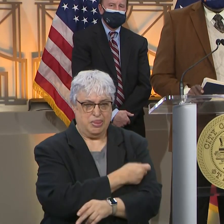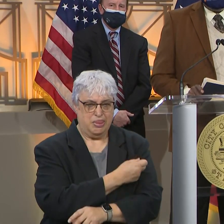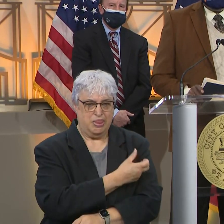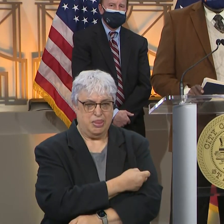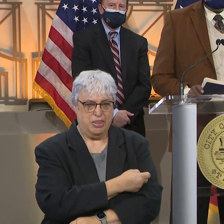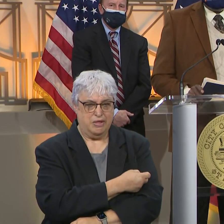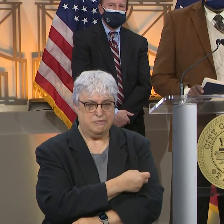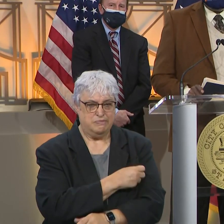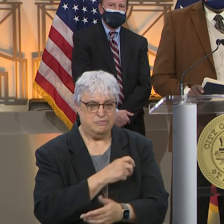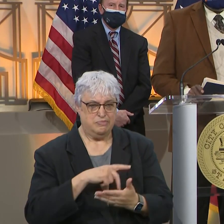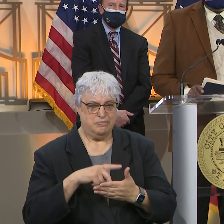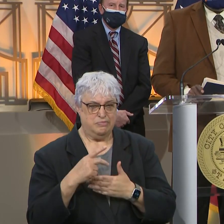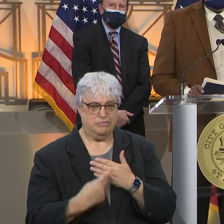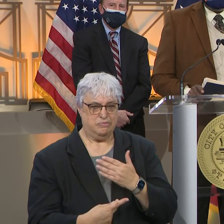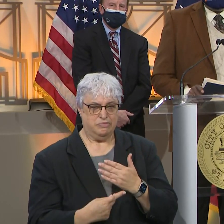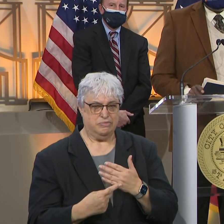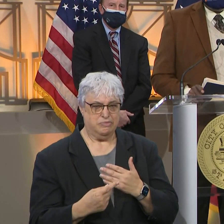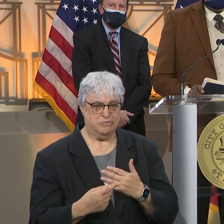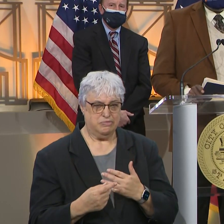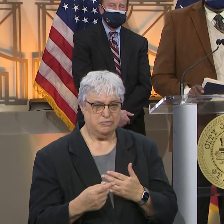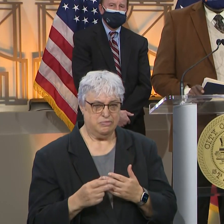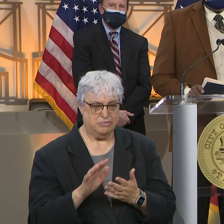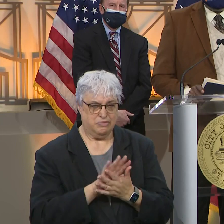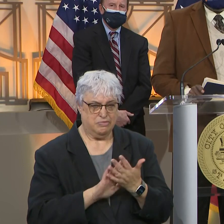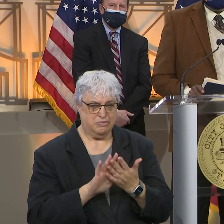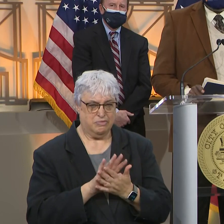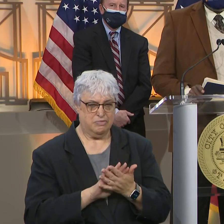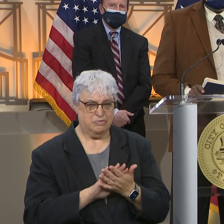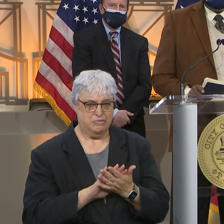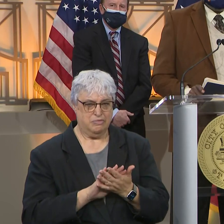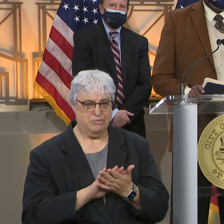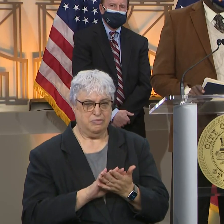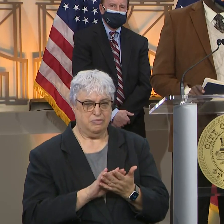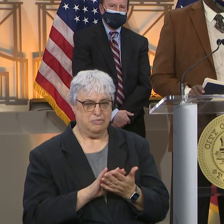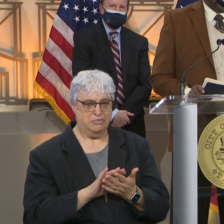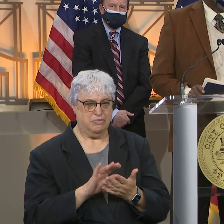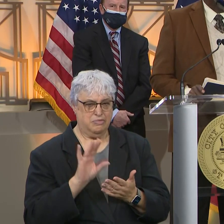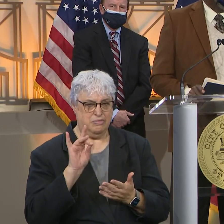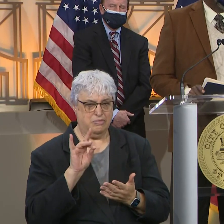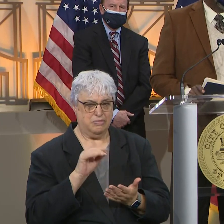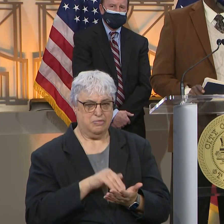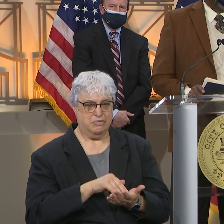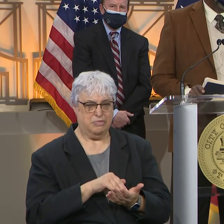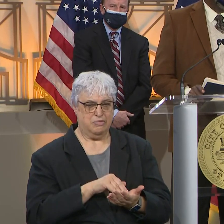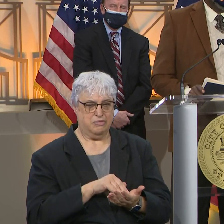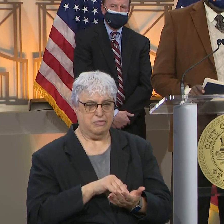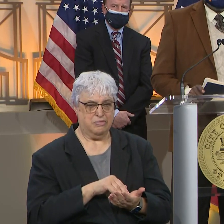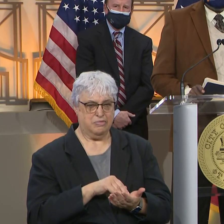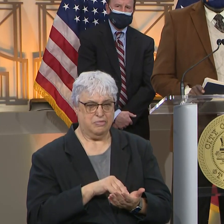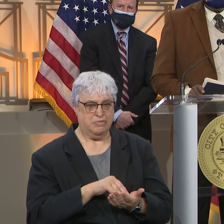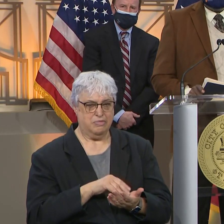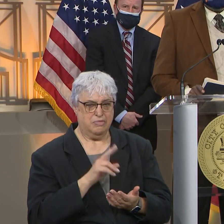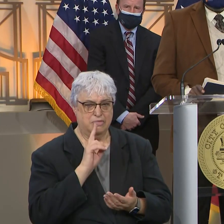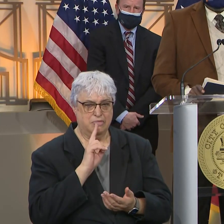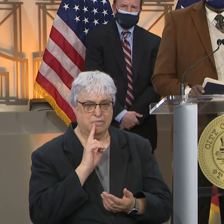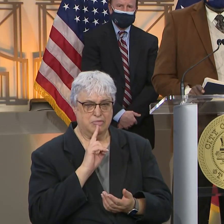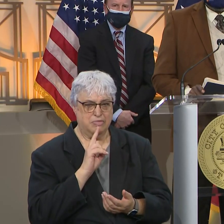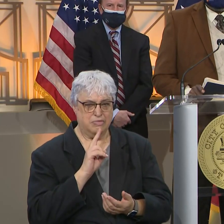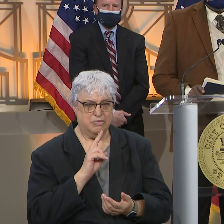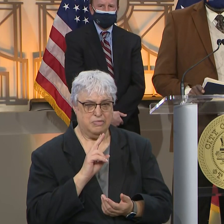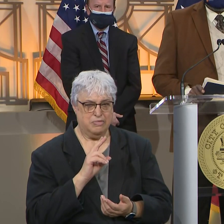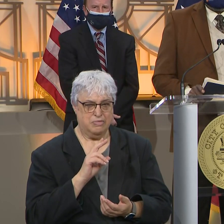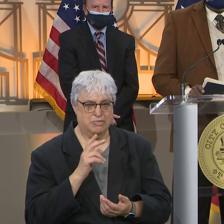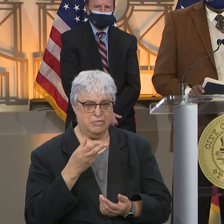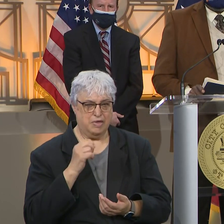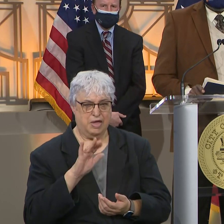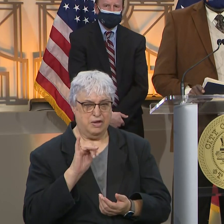programming as if it's mysterious. Now we have 8,000 that was sent to Houston. Houston is part